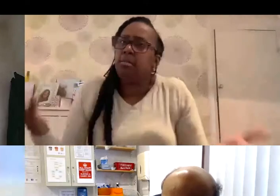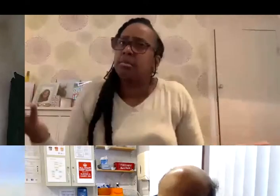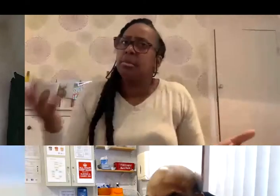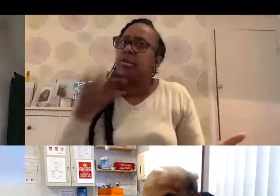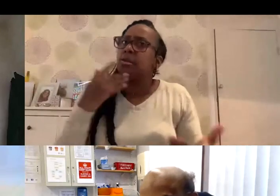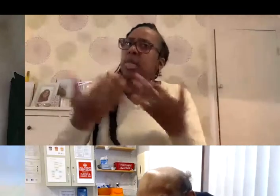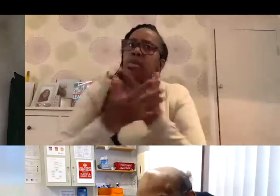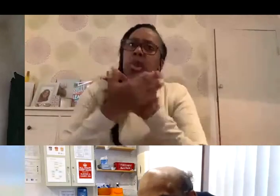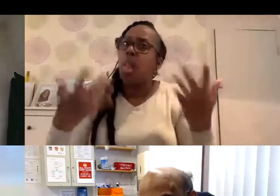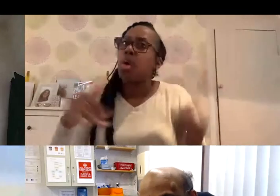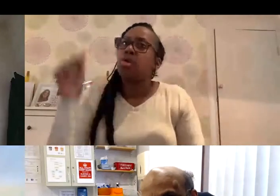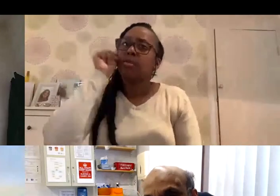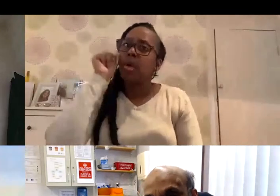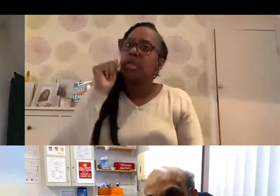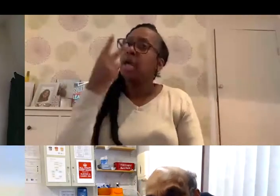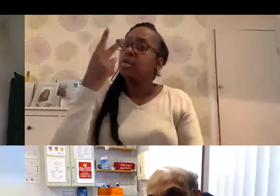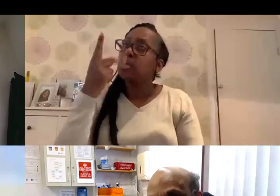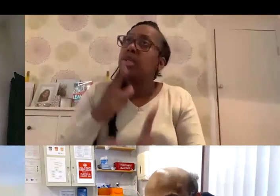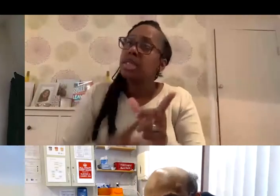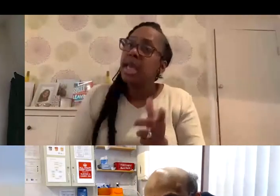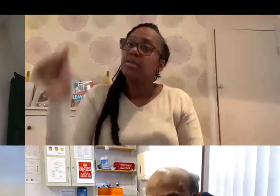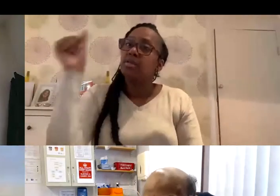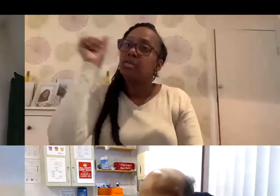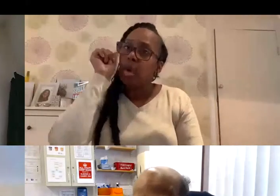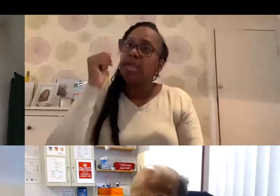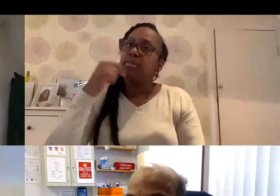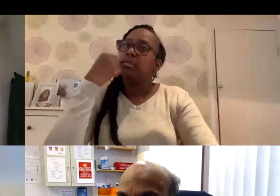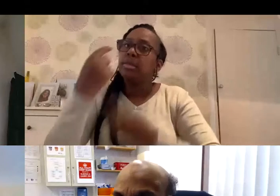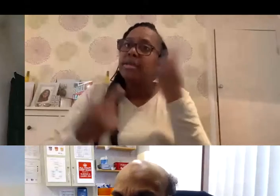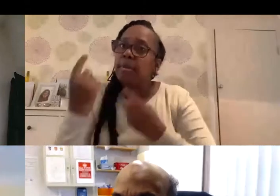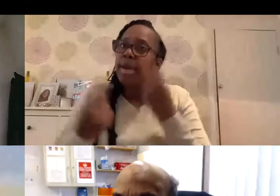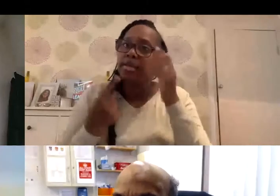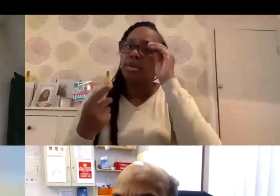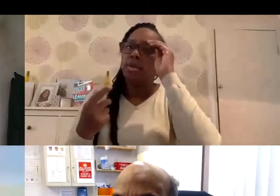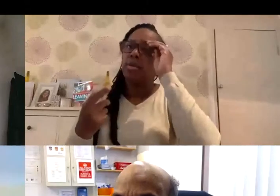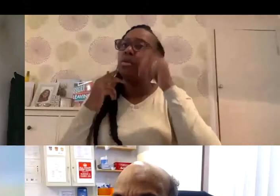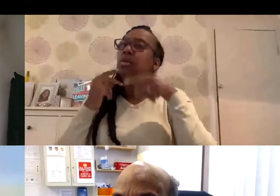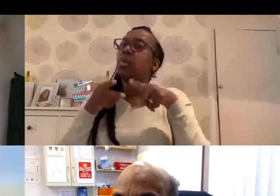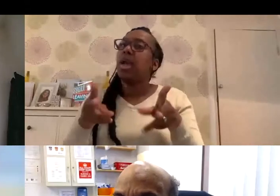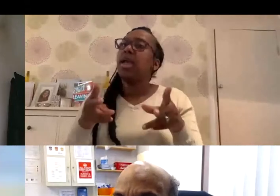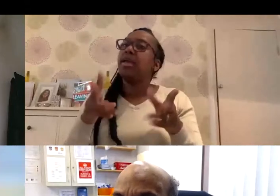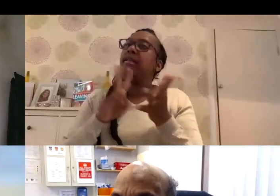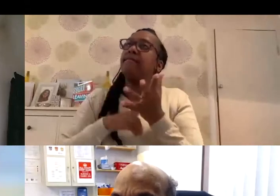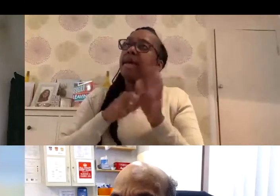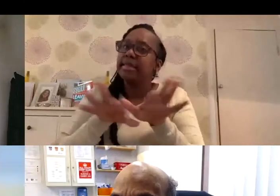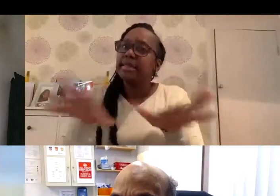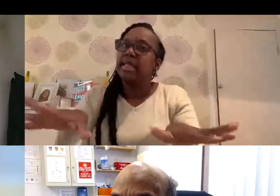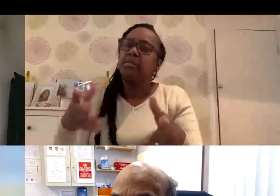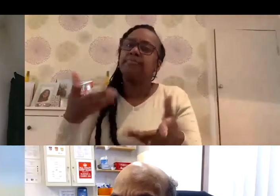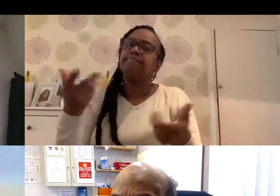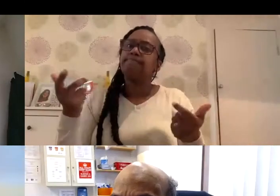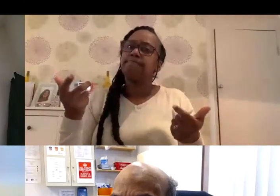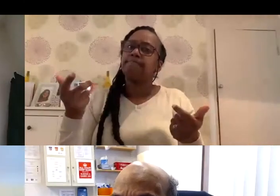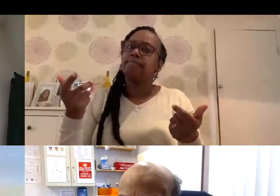there was a lot of knowledge, there was at least two years worth of knowledge on how that the, that the way the vaccine was going to be manufactured. The other thing